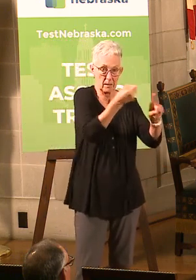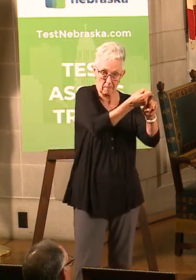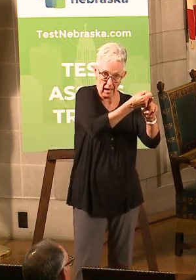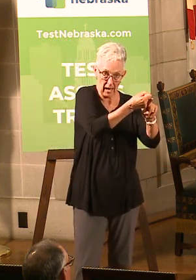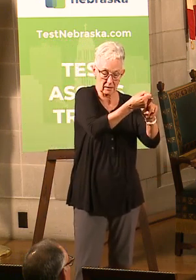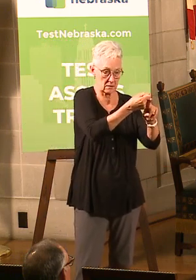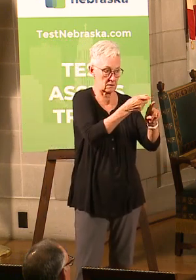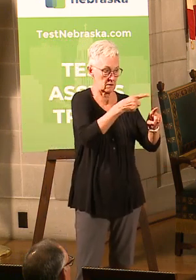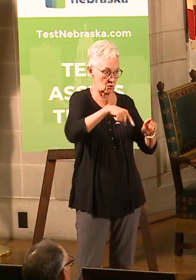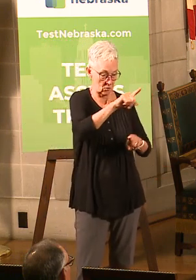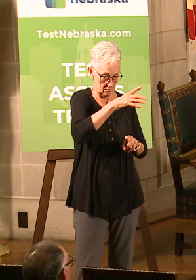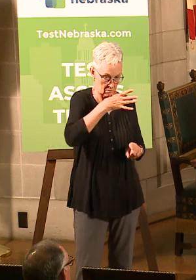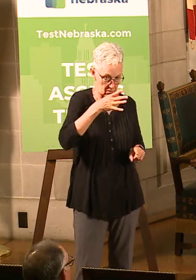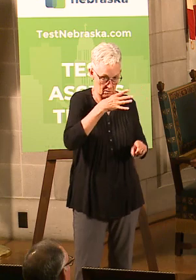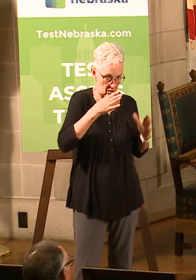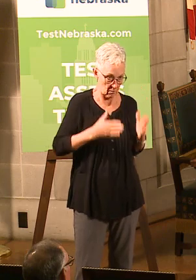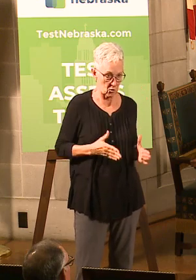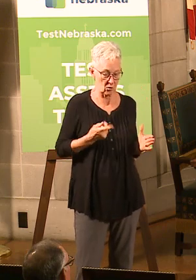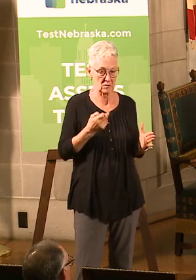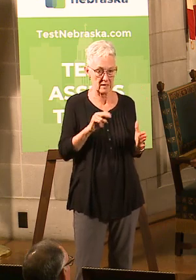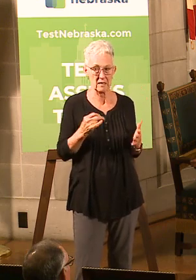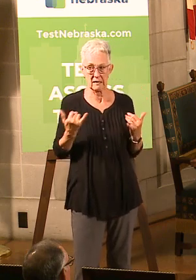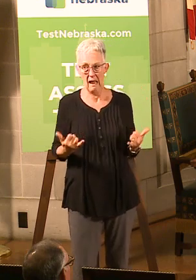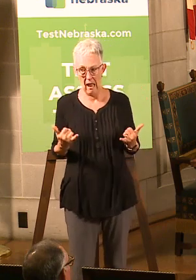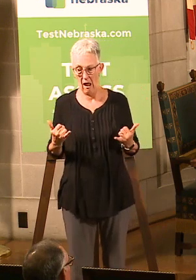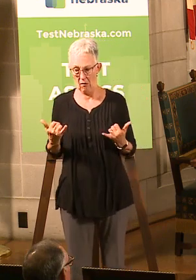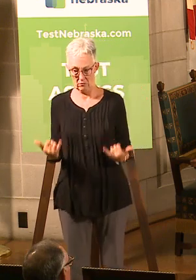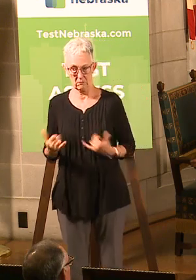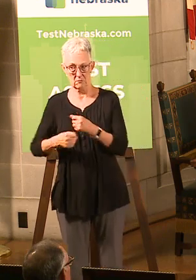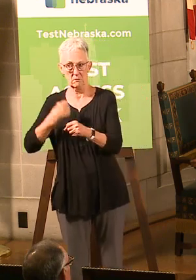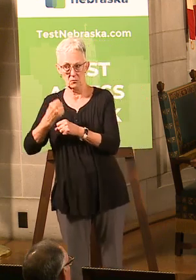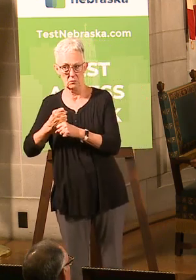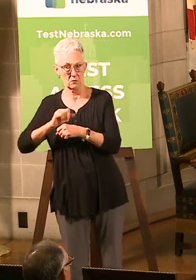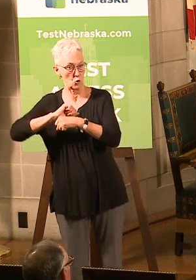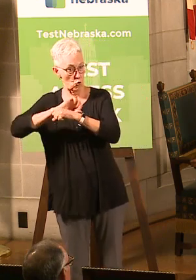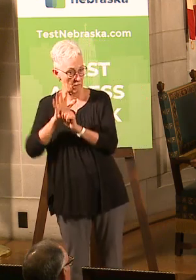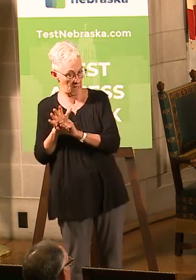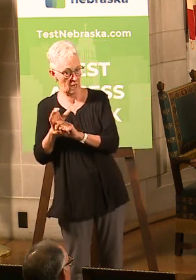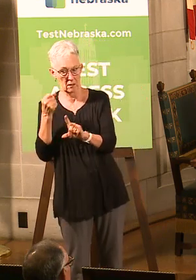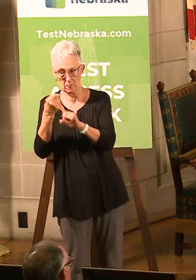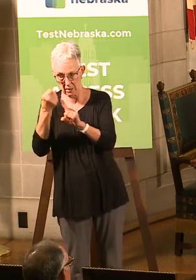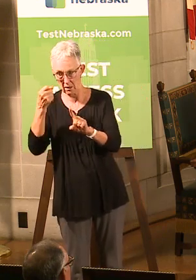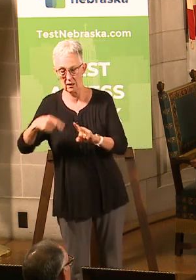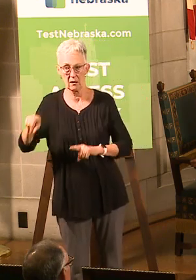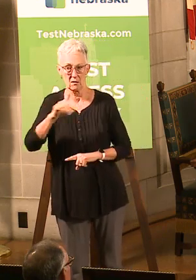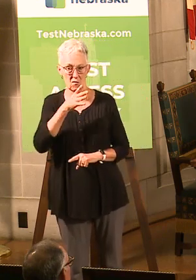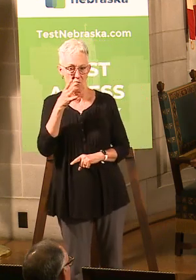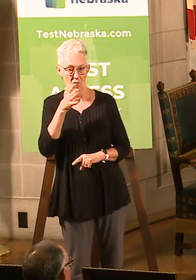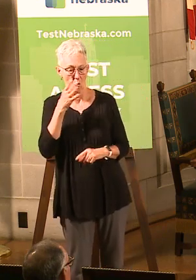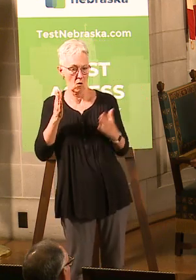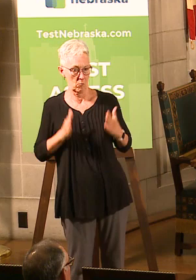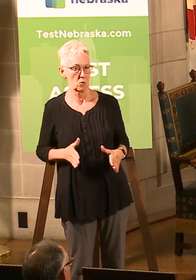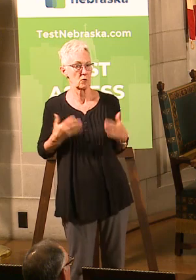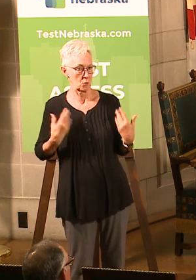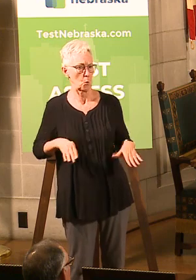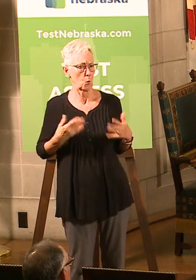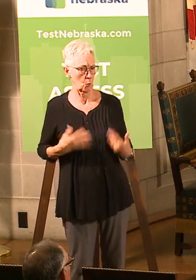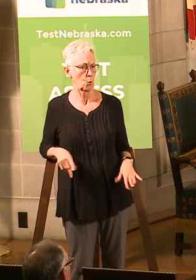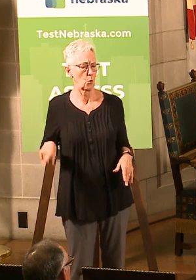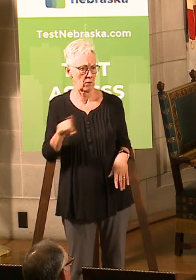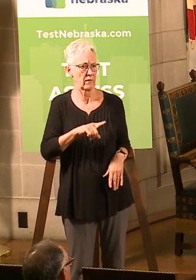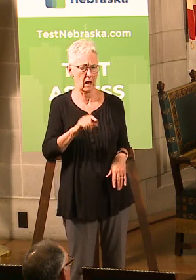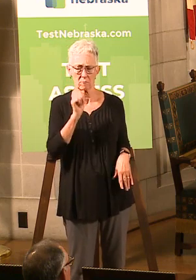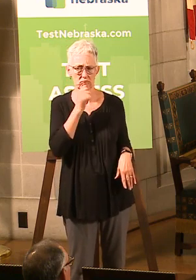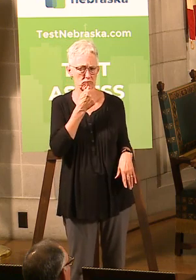devastating hits back-to-back on agriculture. It's been a struggle, to say the very least. And so